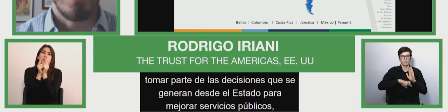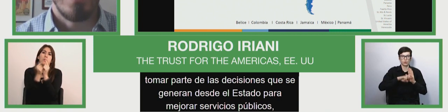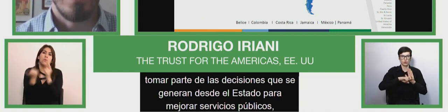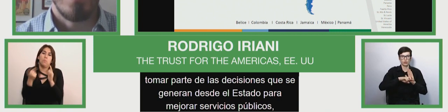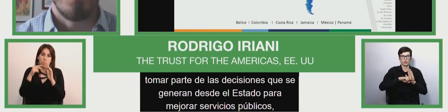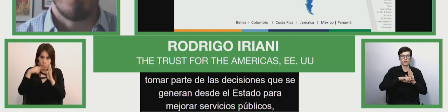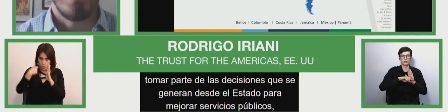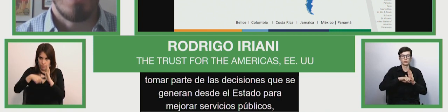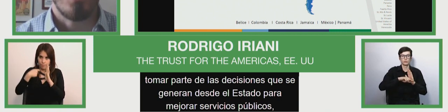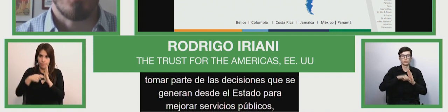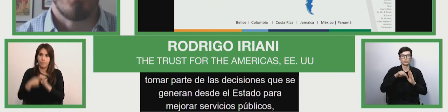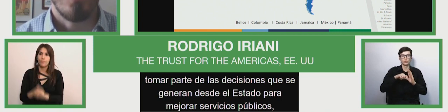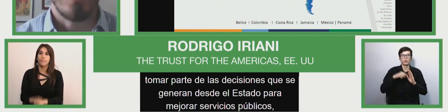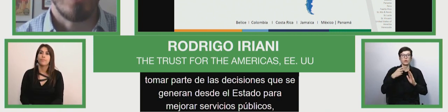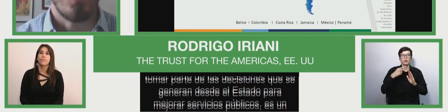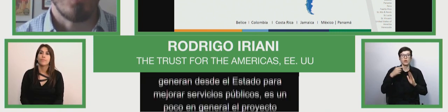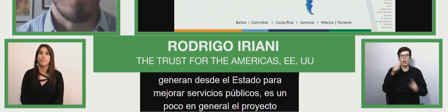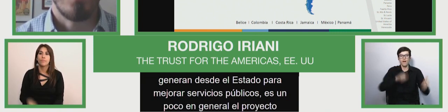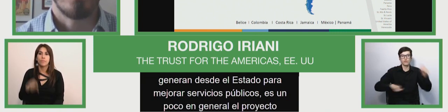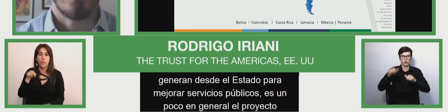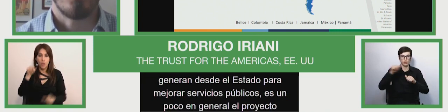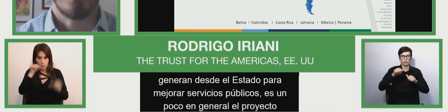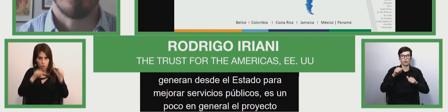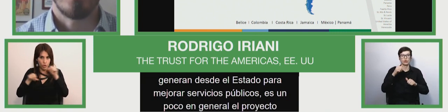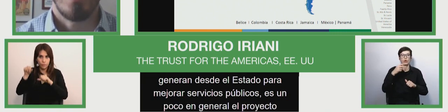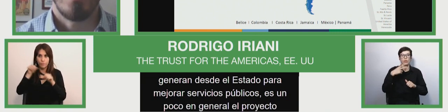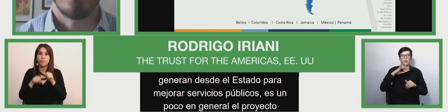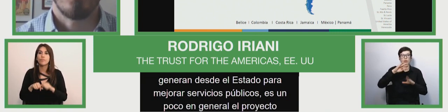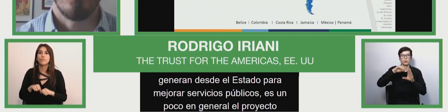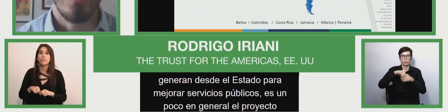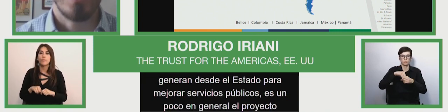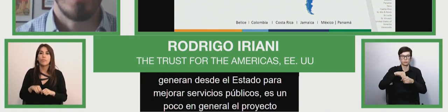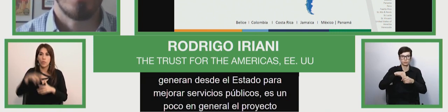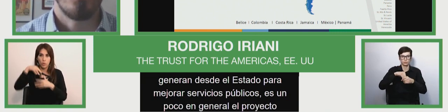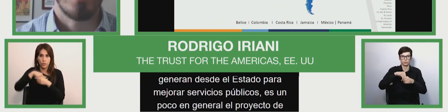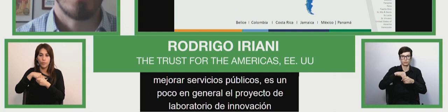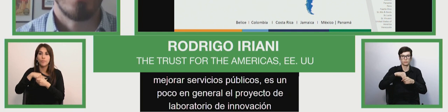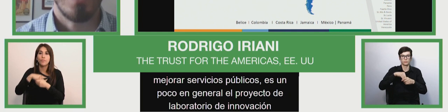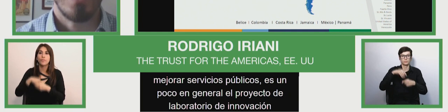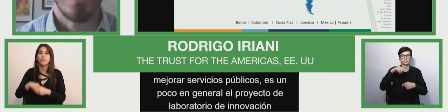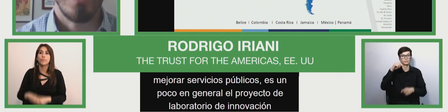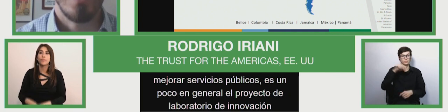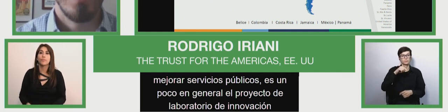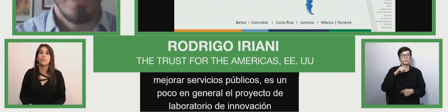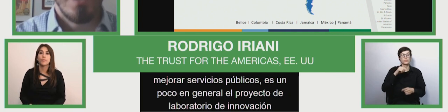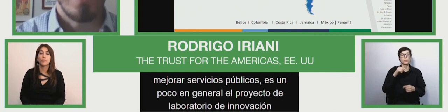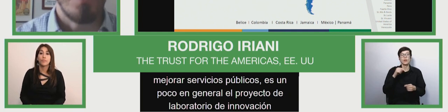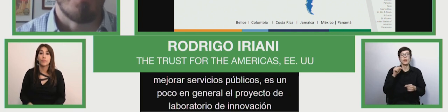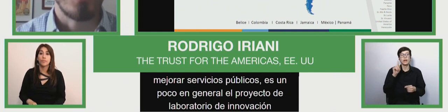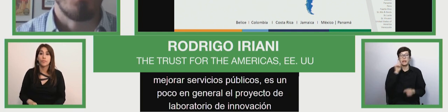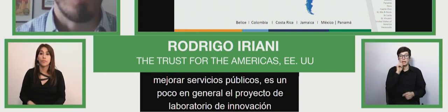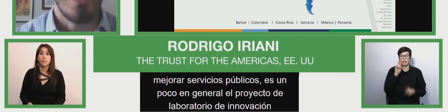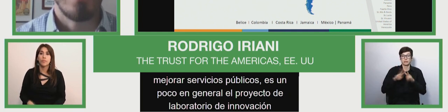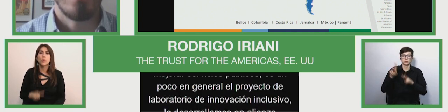in the state in order to improve public services through innovation this is the general